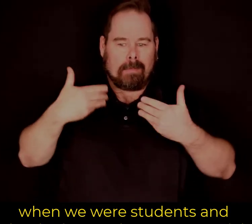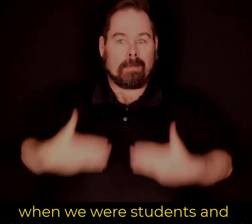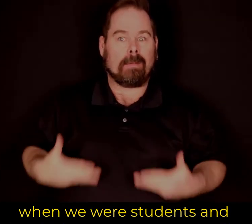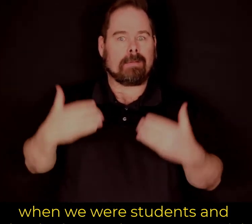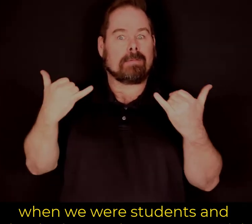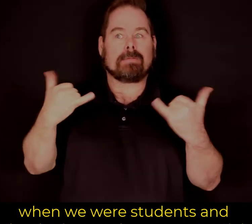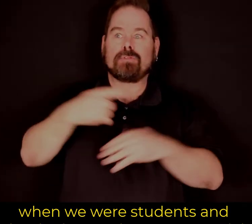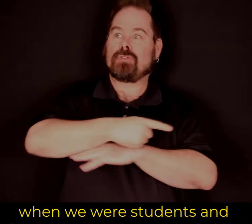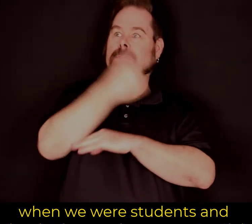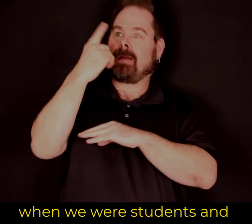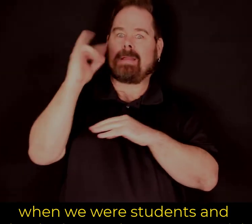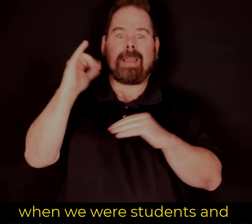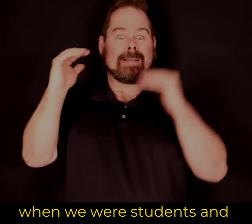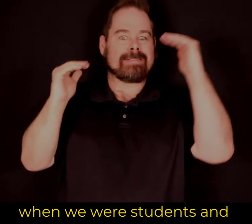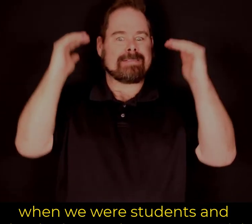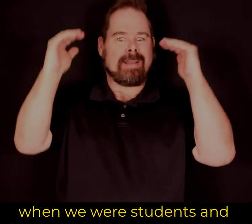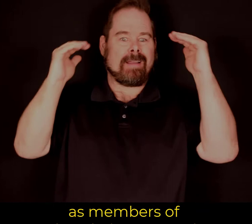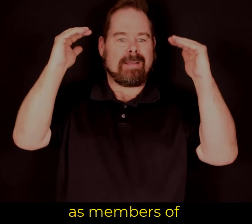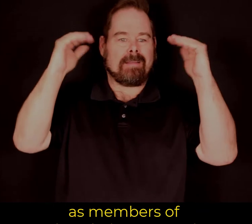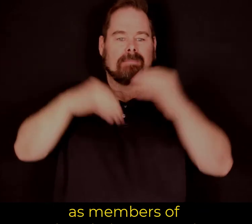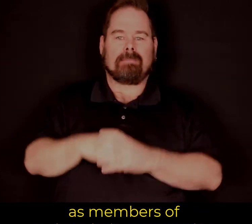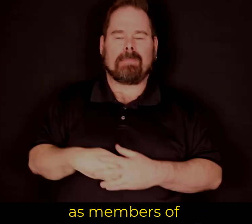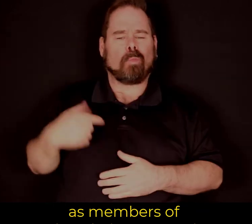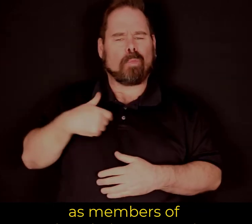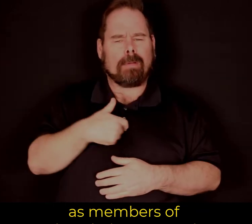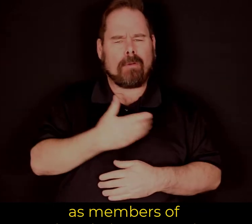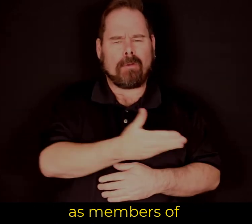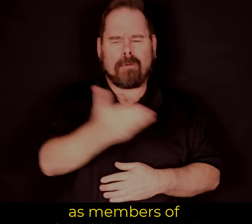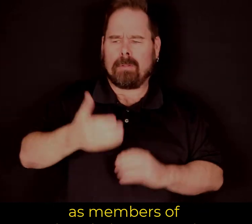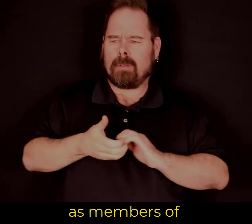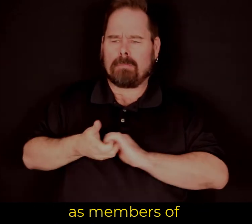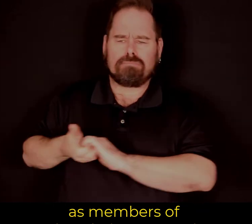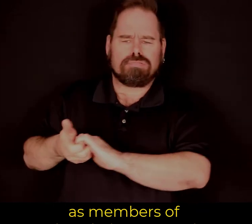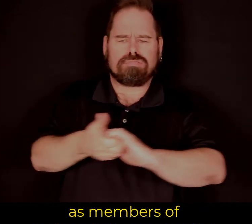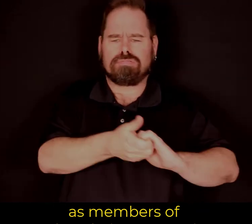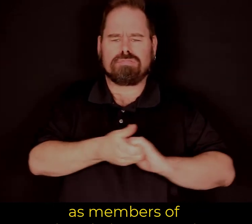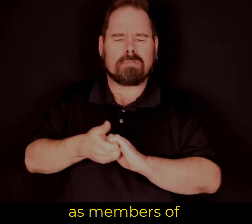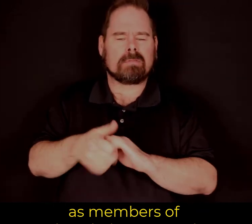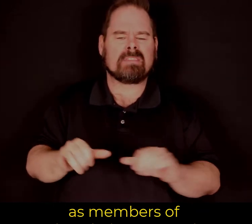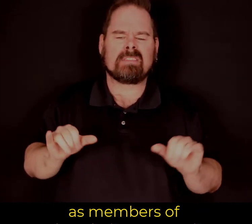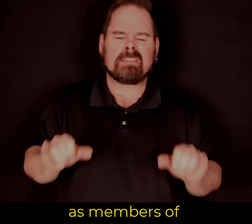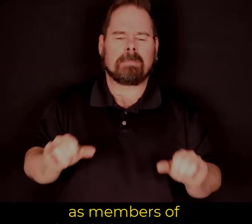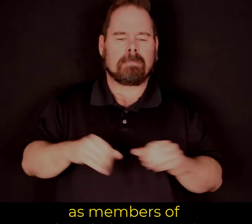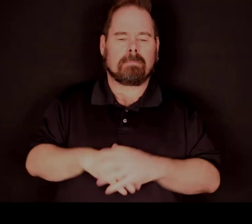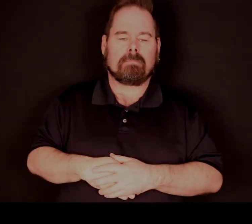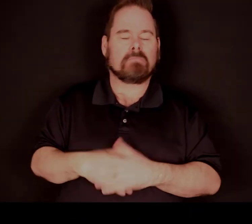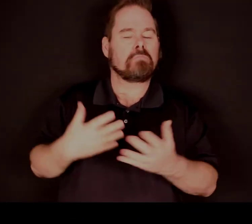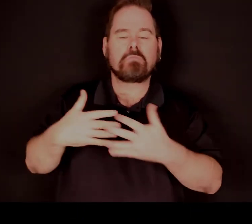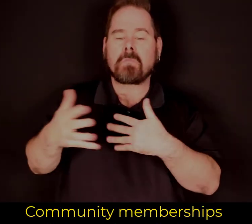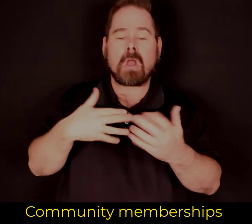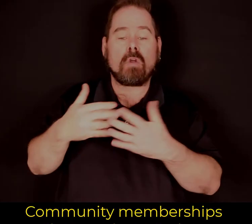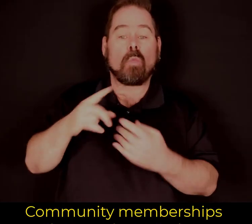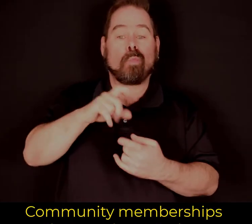beings when we were students and developing our human potential as members of a close-knit community.